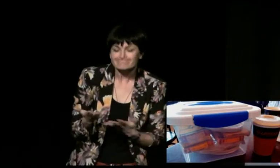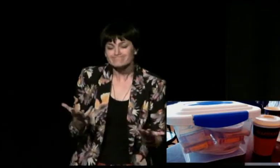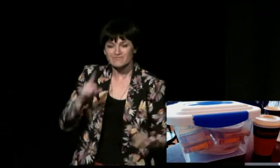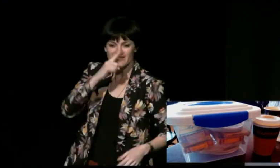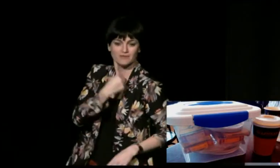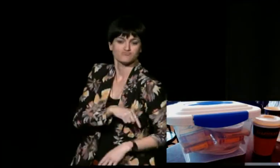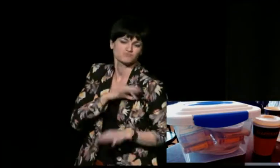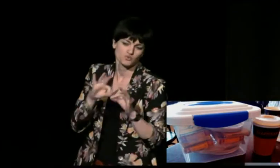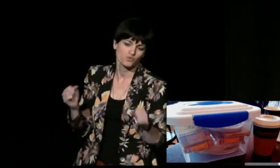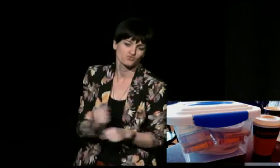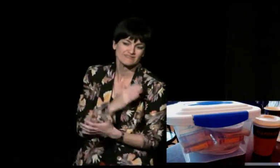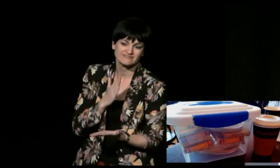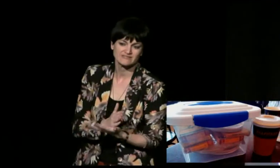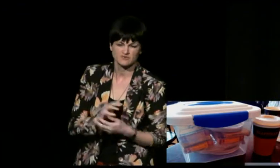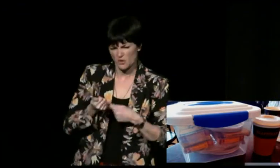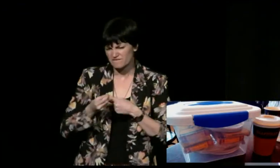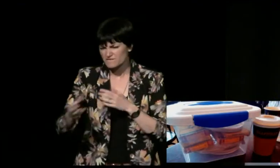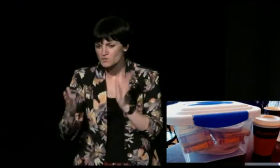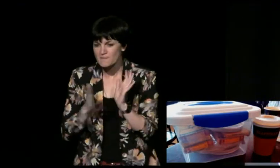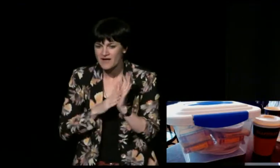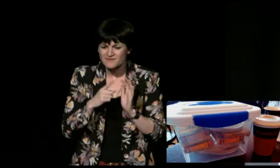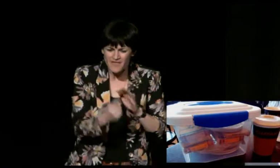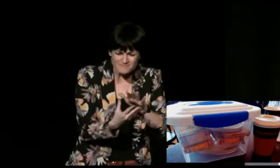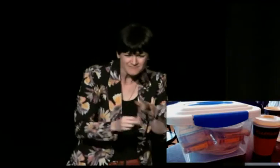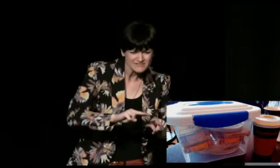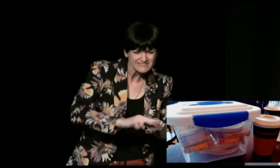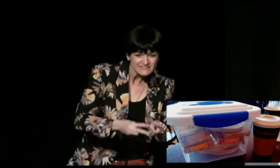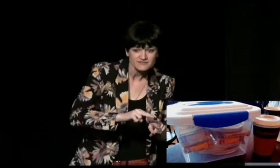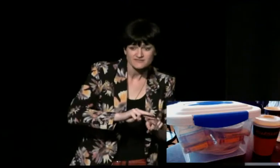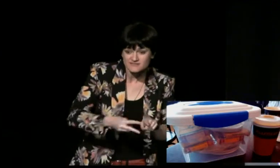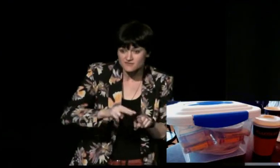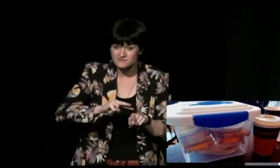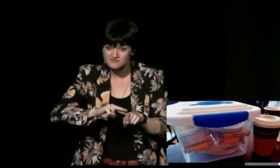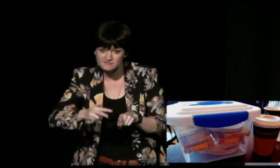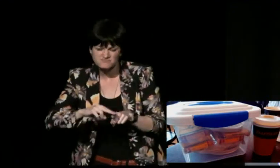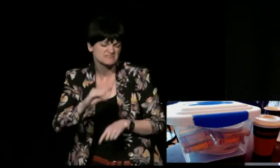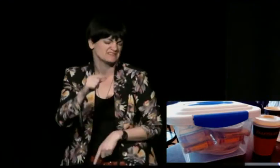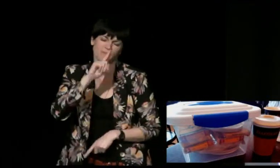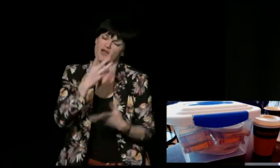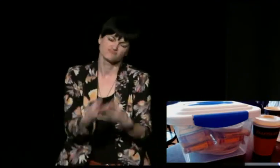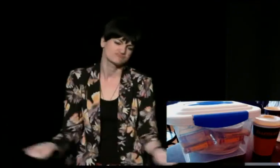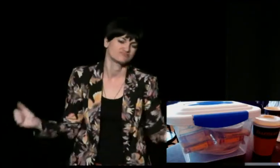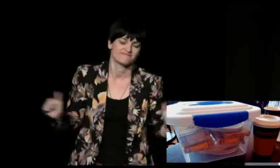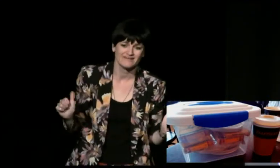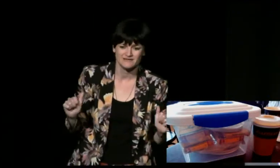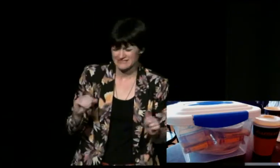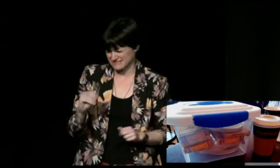And they could see the state that they were in. They couldn't make any promises but over the next few months they had spent a lot of